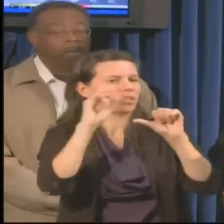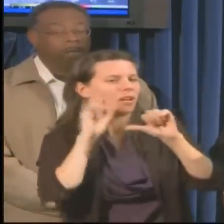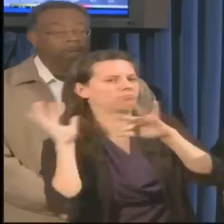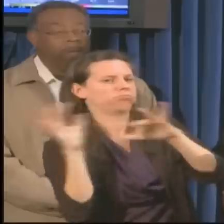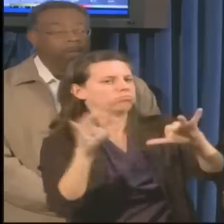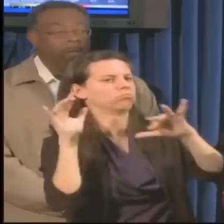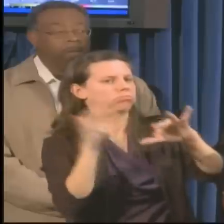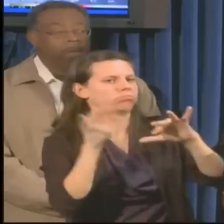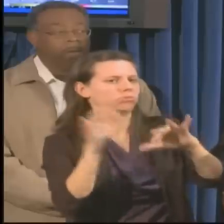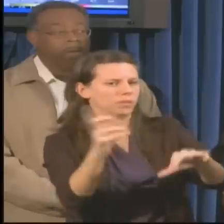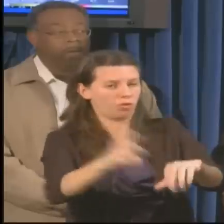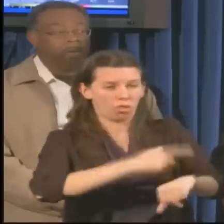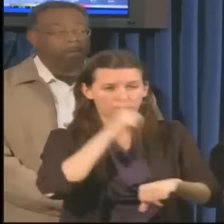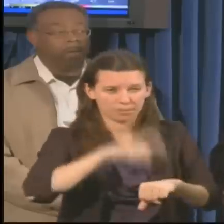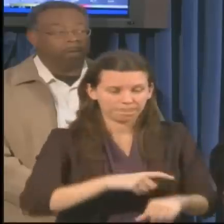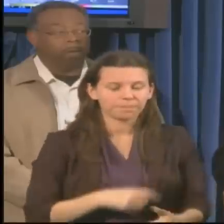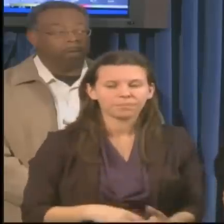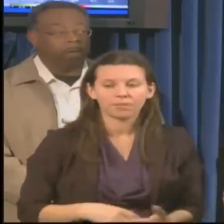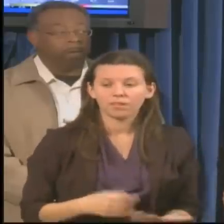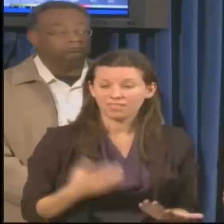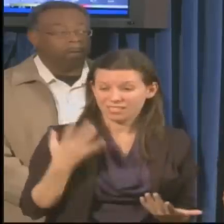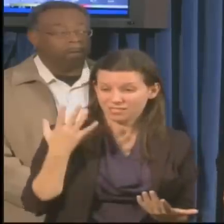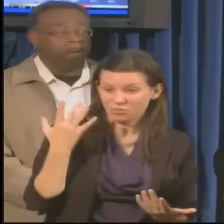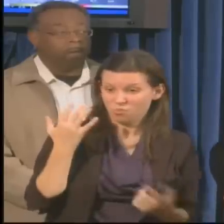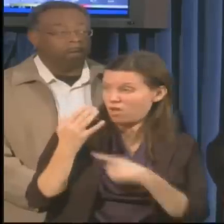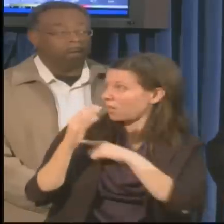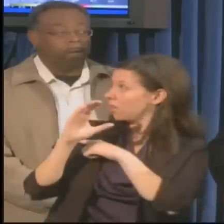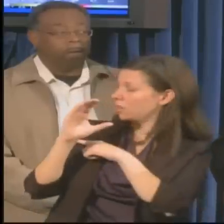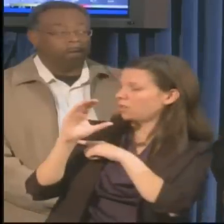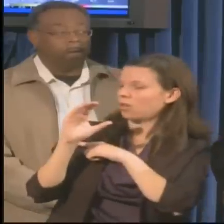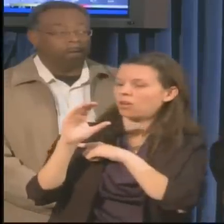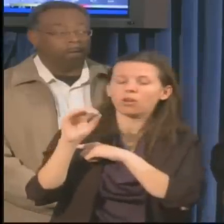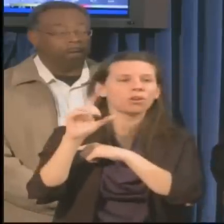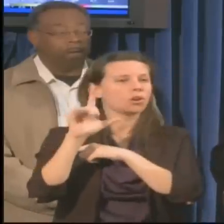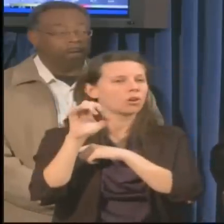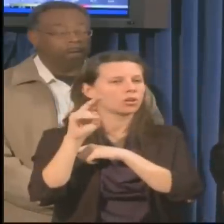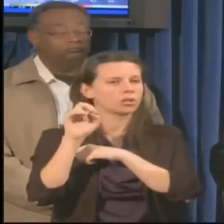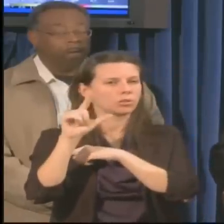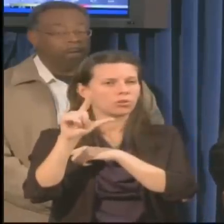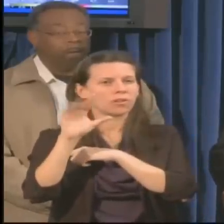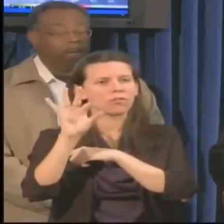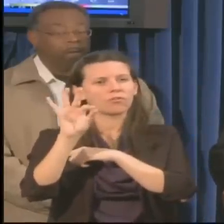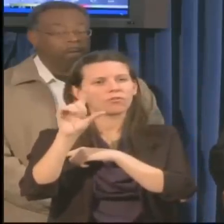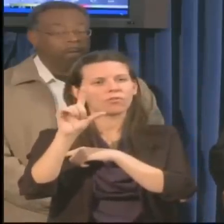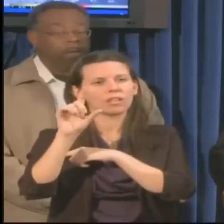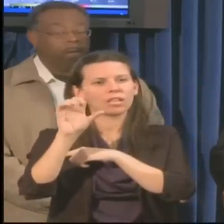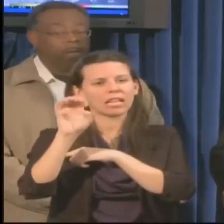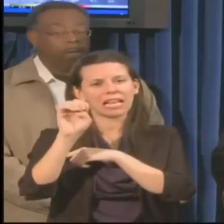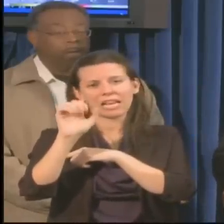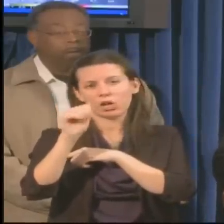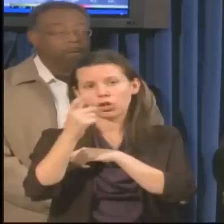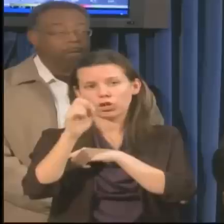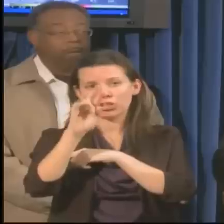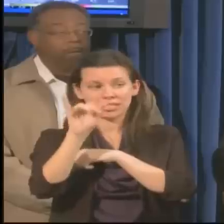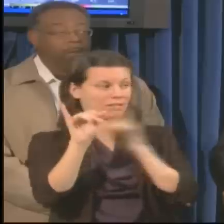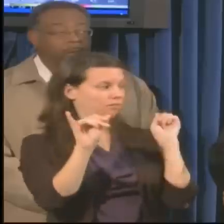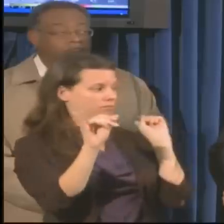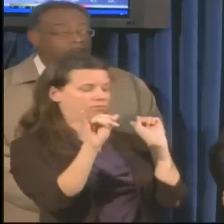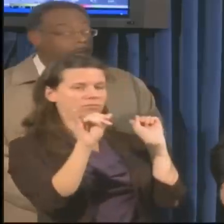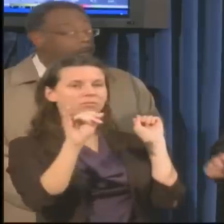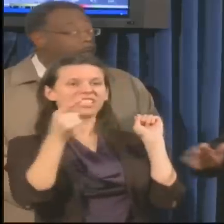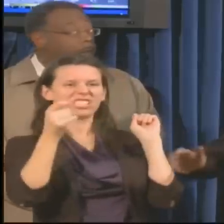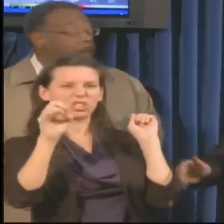time. So that's why I think Colonel Flaherty and General Long are making sure that they've got resources up there